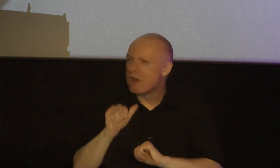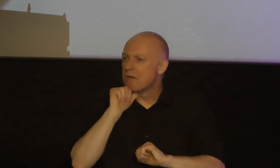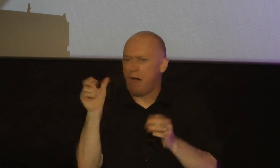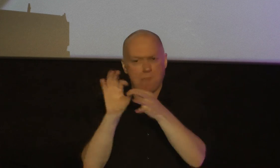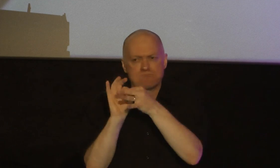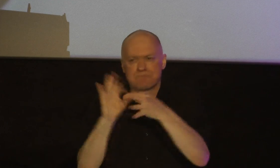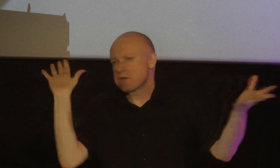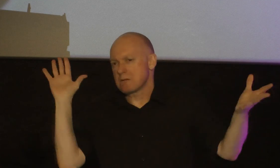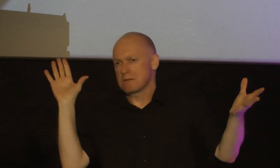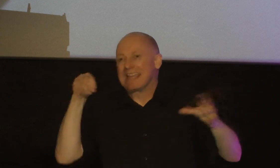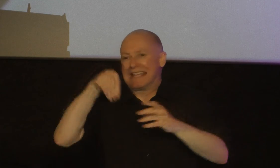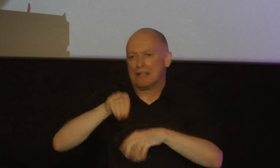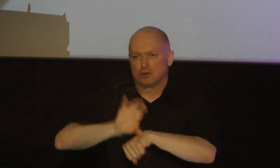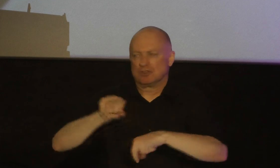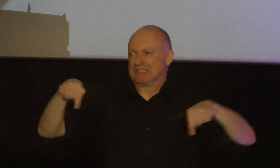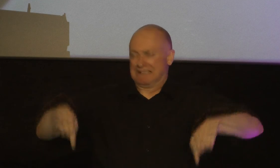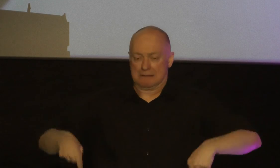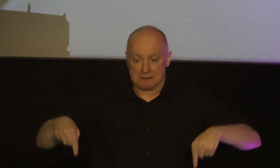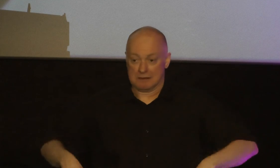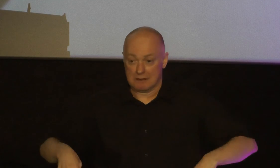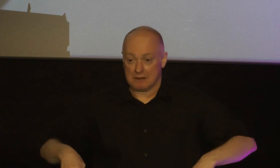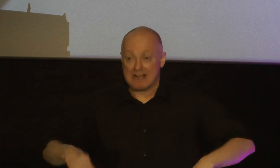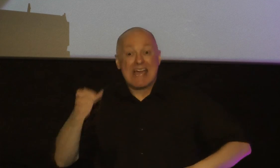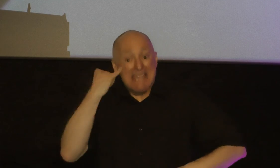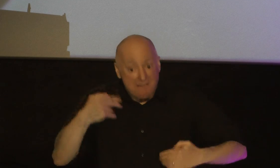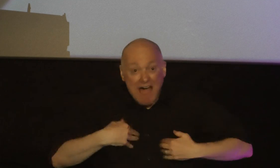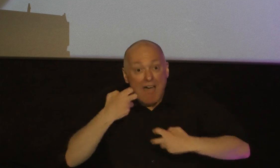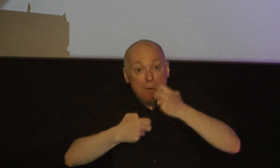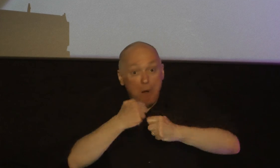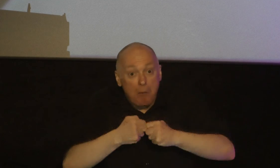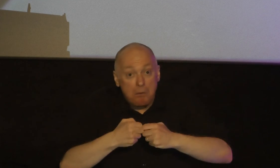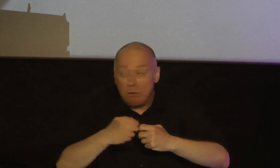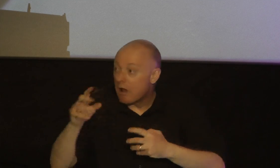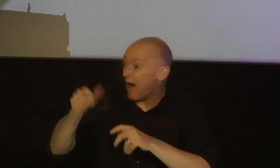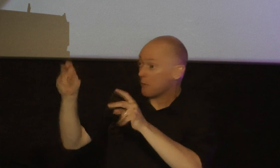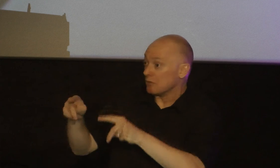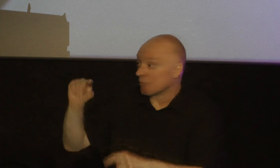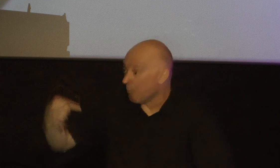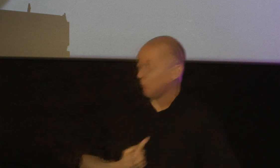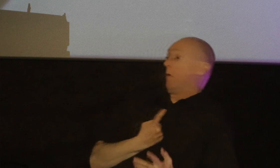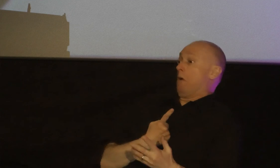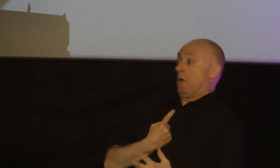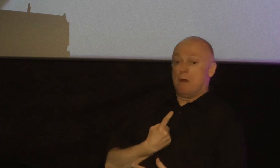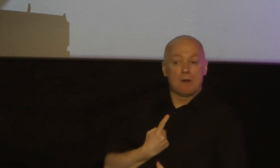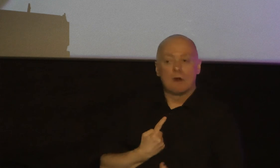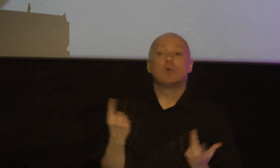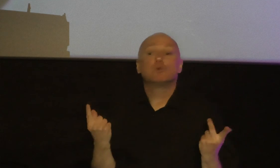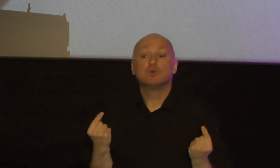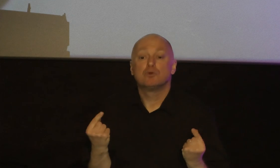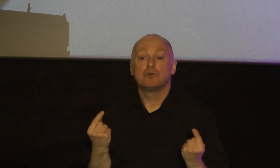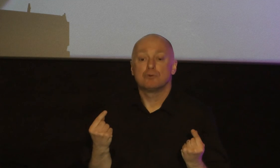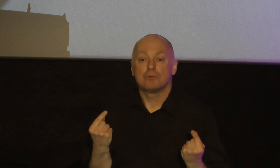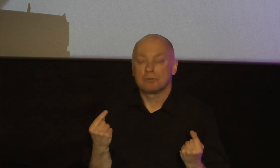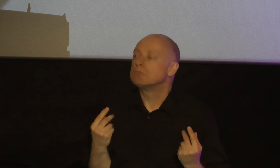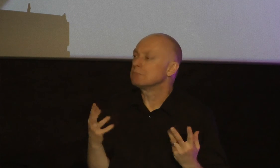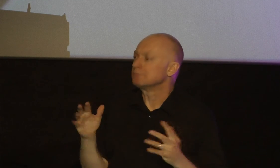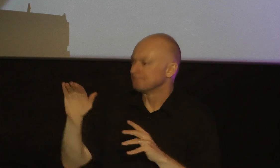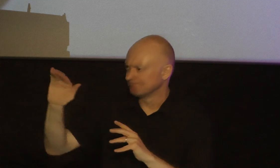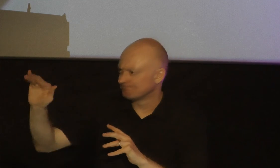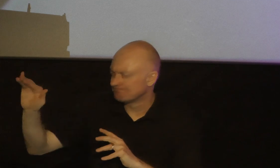in this church and if I have an issue if I have a problem if someone offended me I will find the clear path to the open door